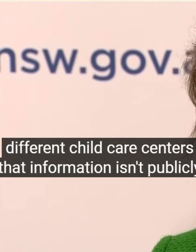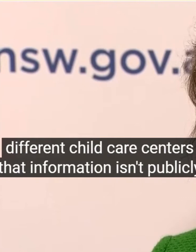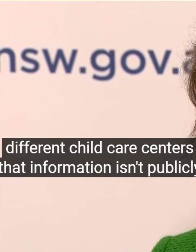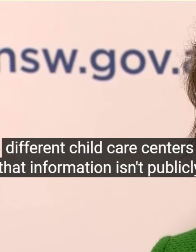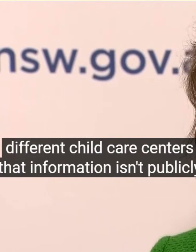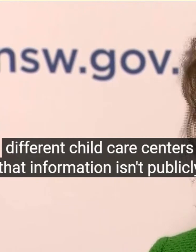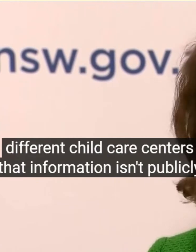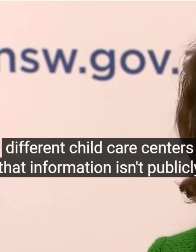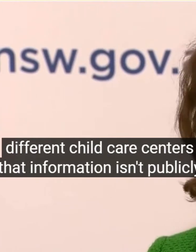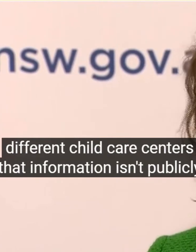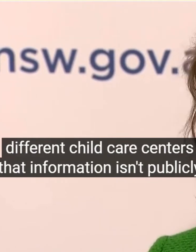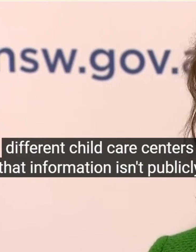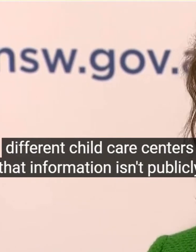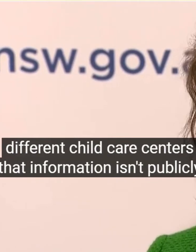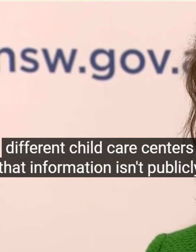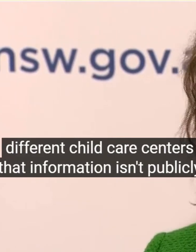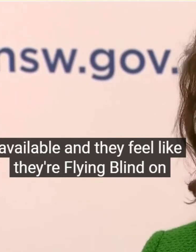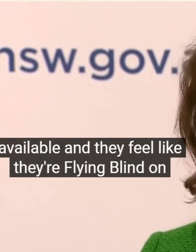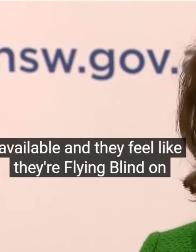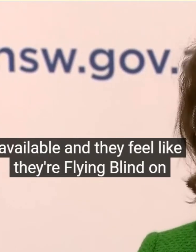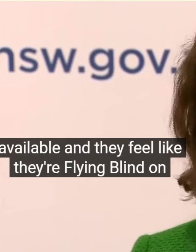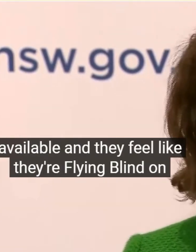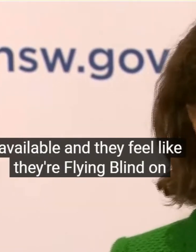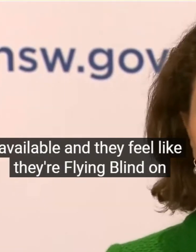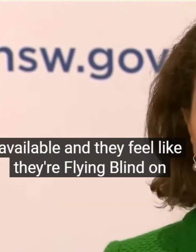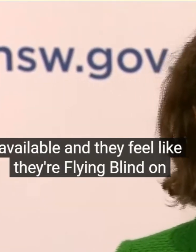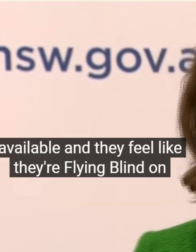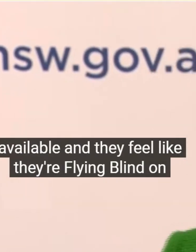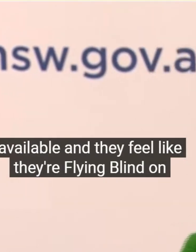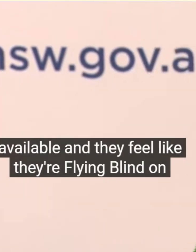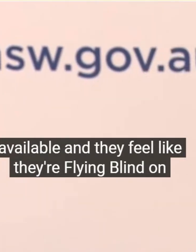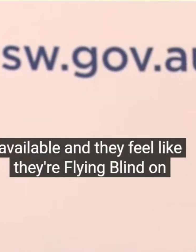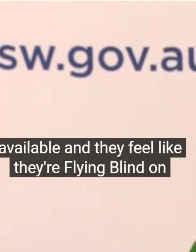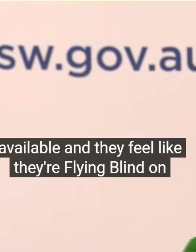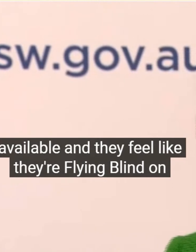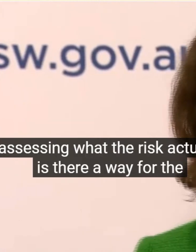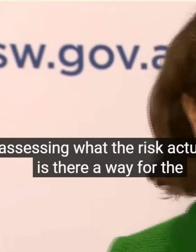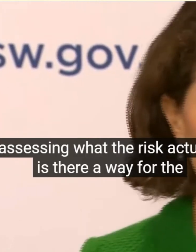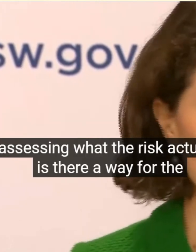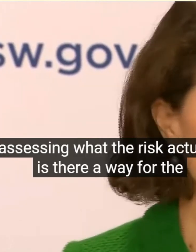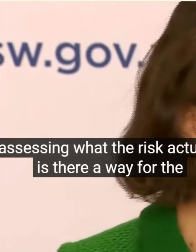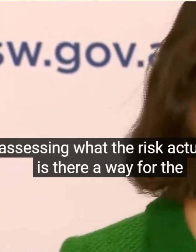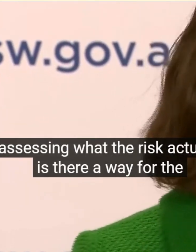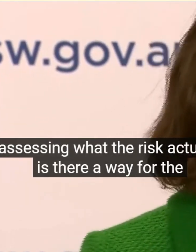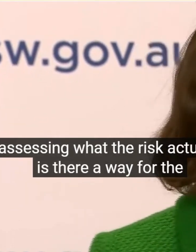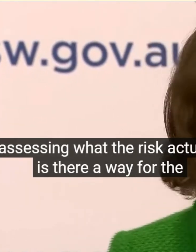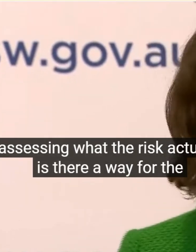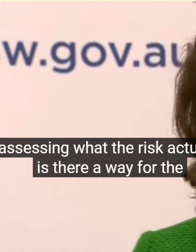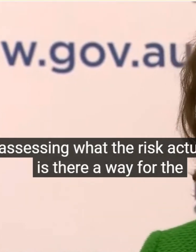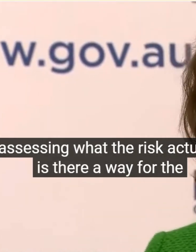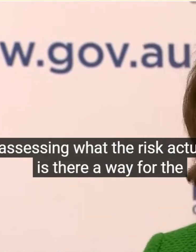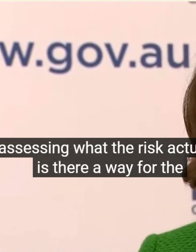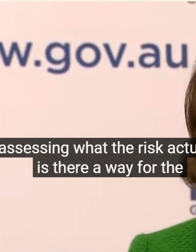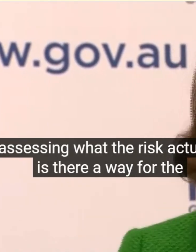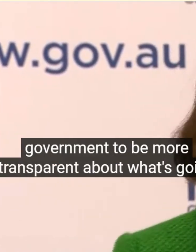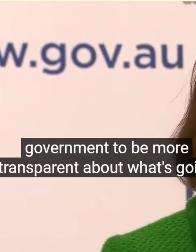For The Government To Be More Transparent About What's Going On The Advice Dr Champ Provided I Think She's Been Talking About Childcare Centres Continuously For A Few Days I Think